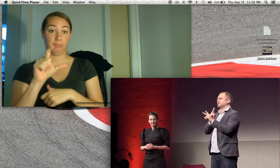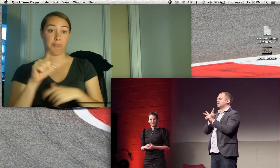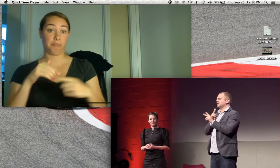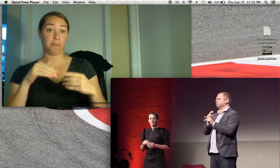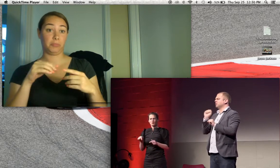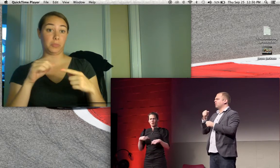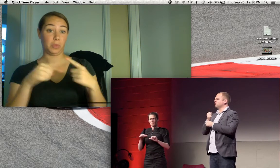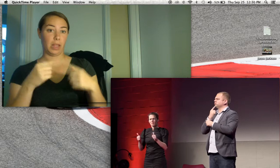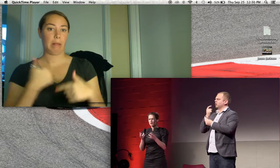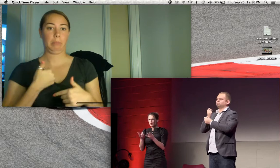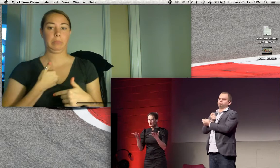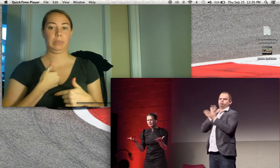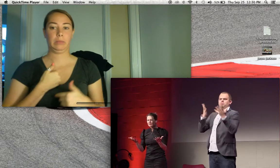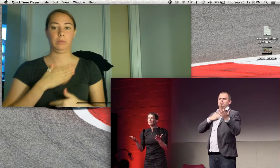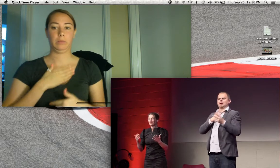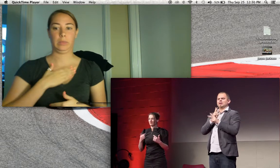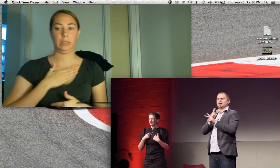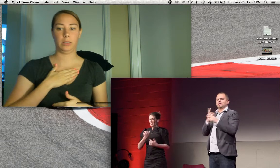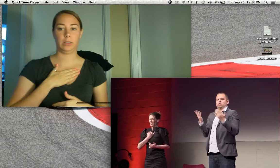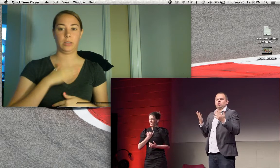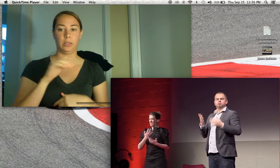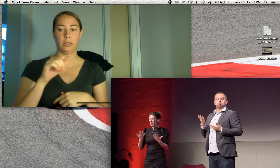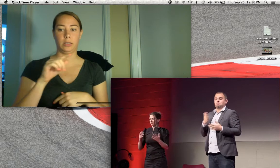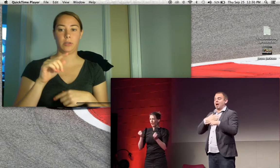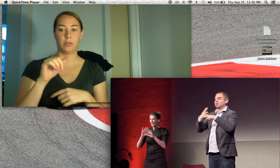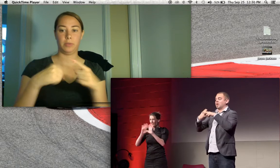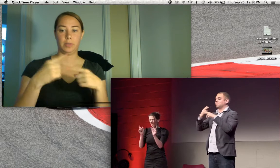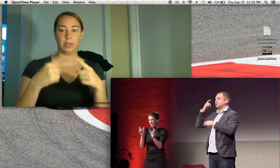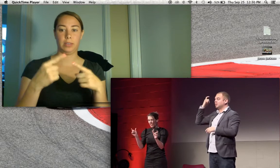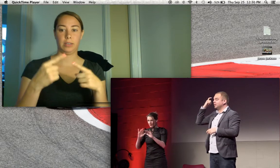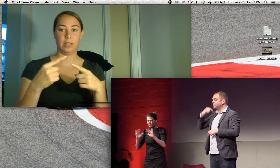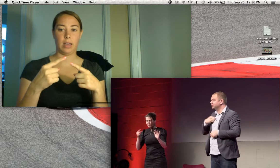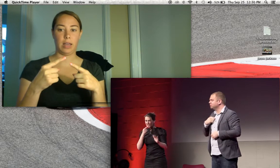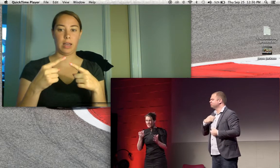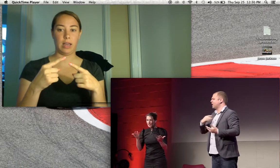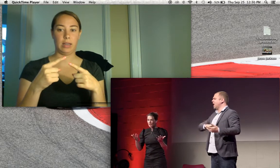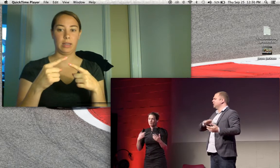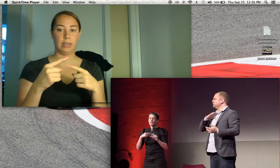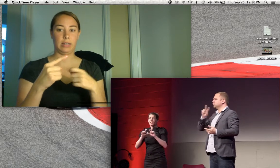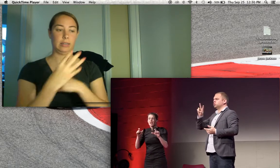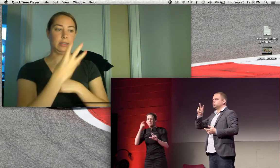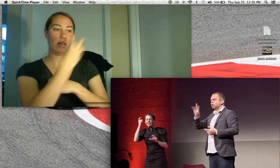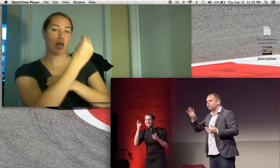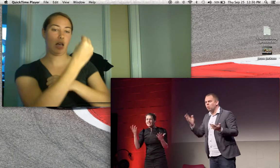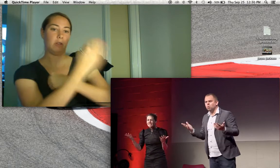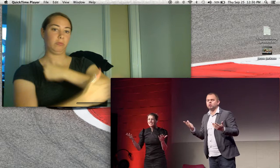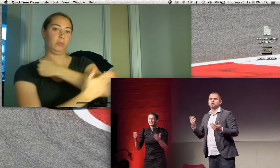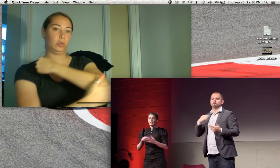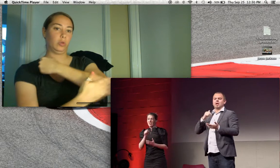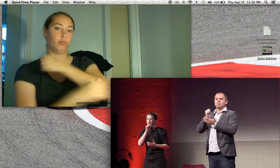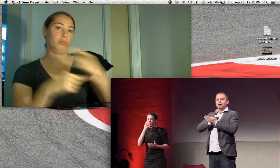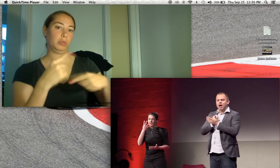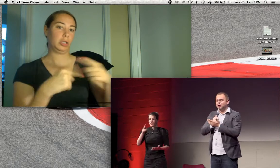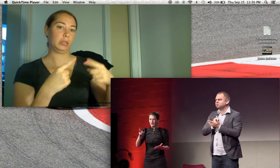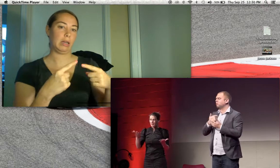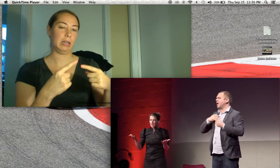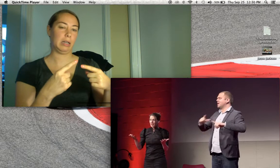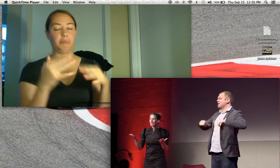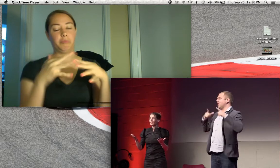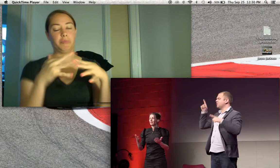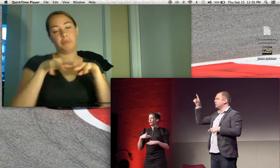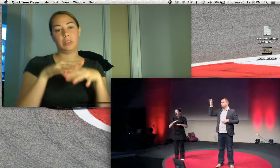to explain things to you. A lot can be said about my identity. My name is Dennis. I'm 24 years old.